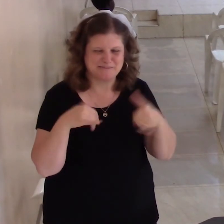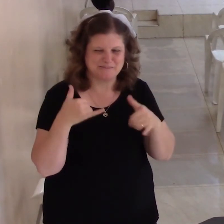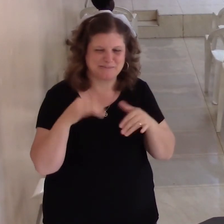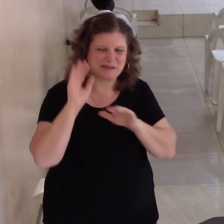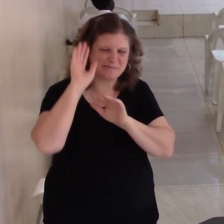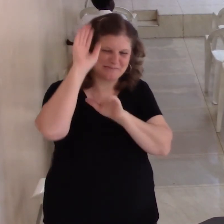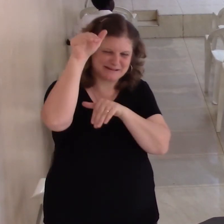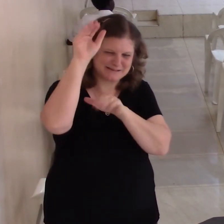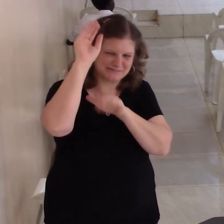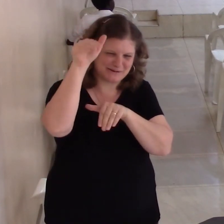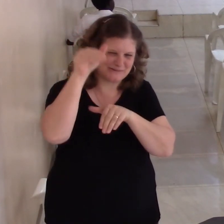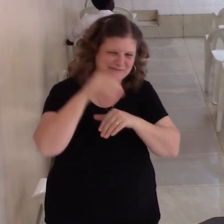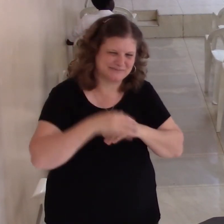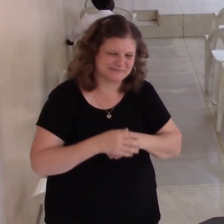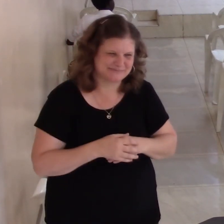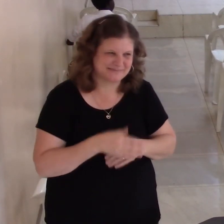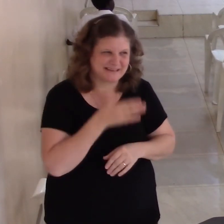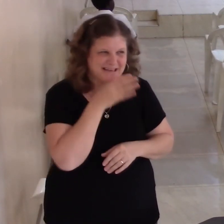He played in the Olympics playing baseball.